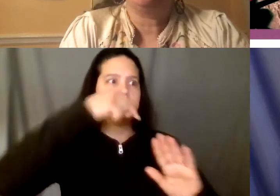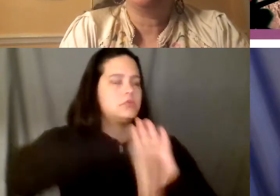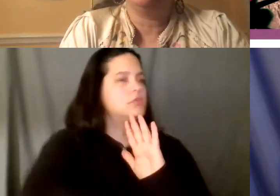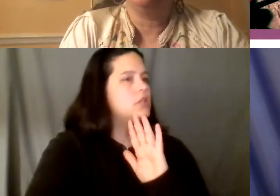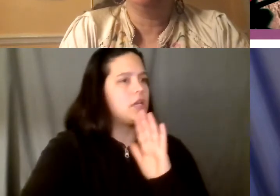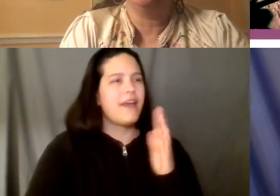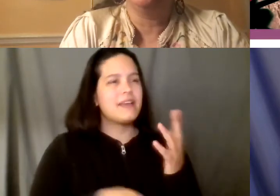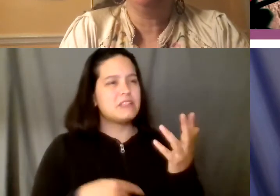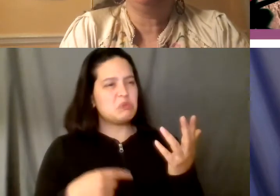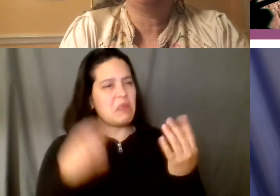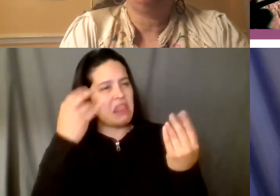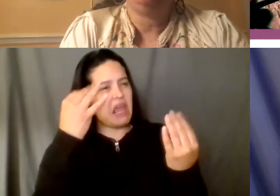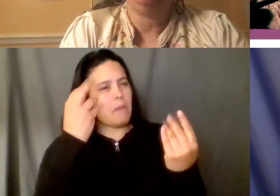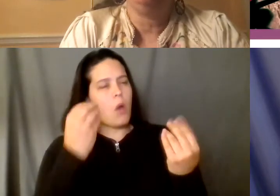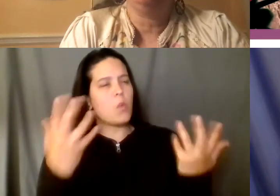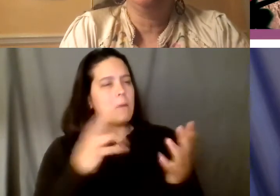uh seaboard